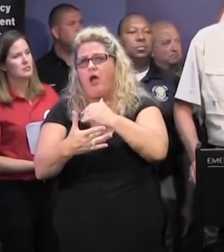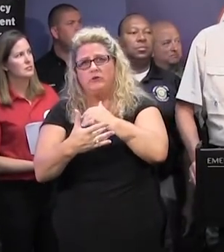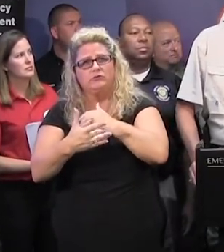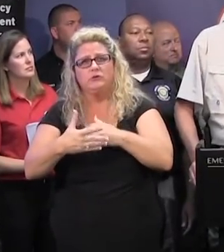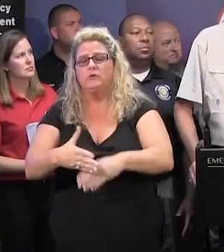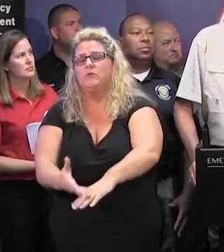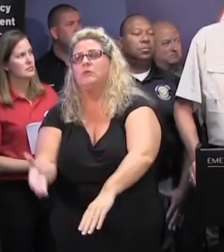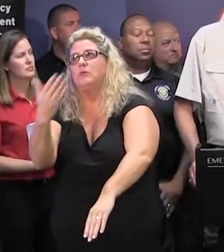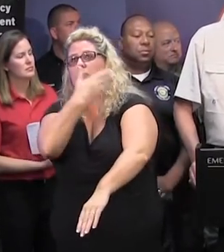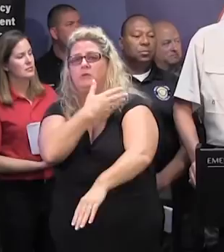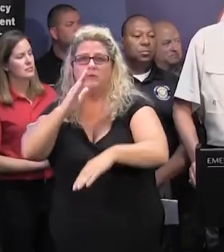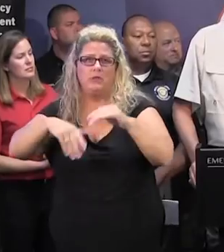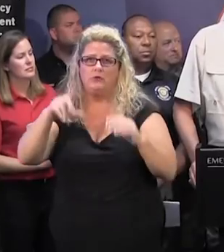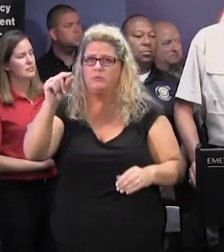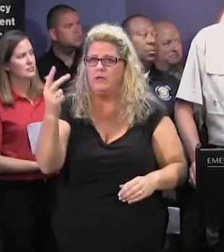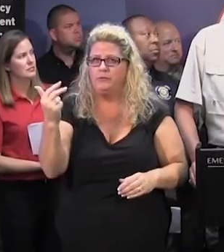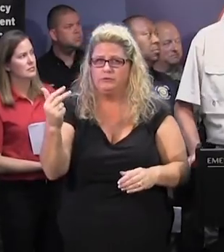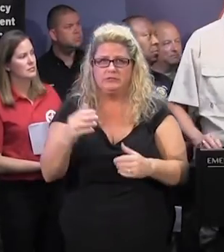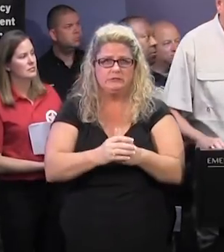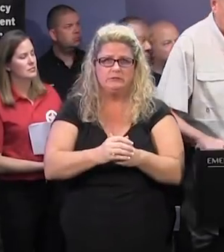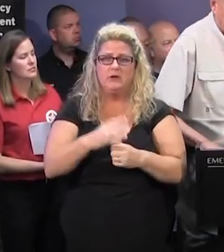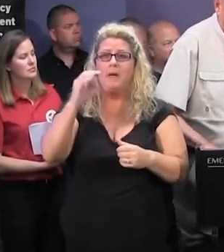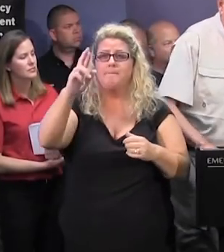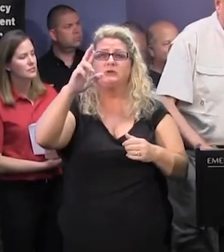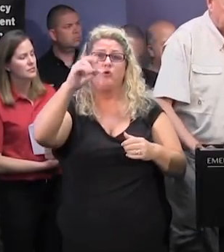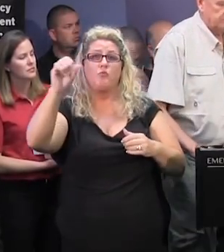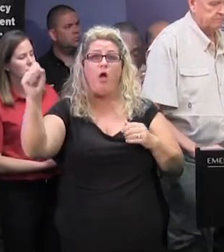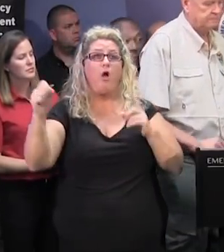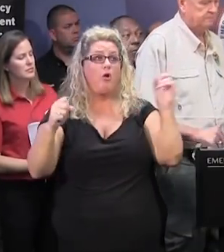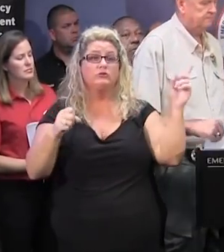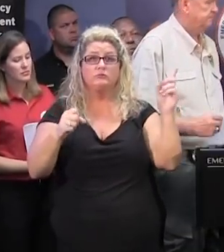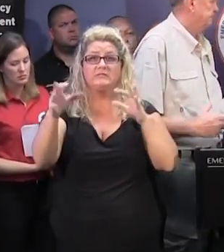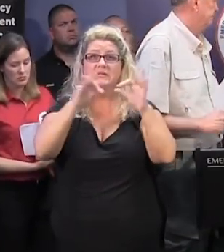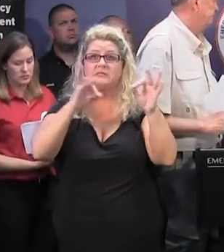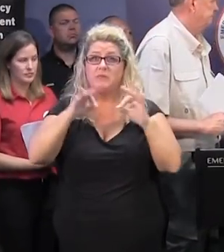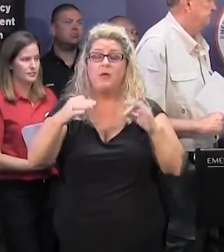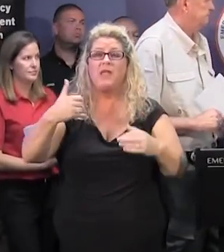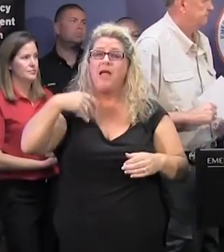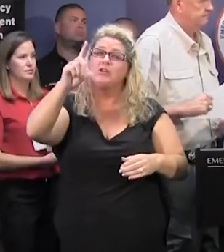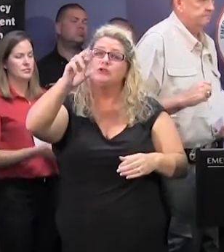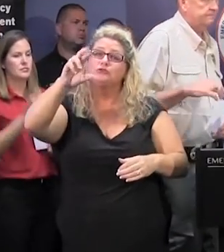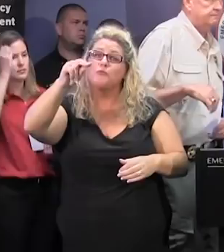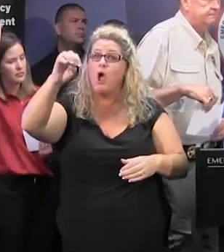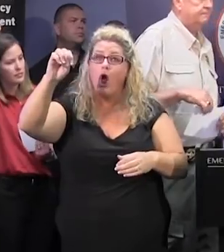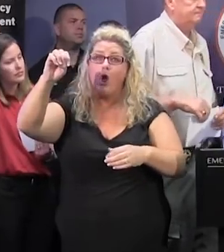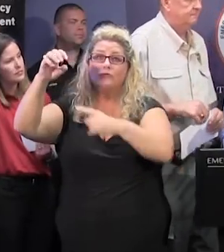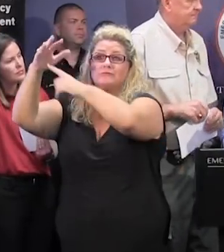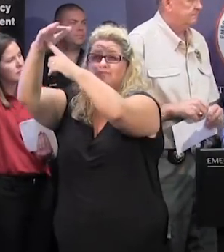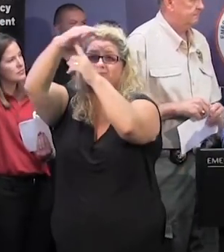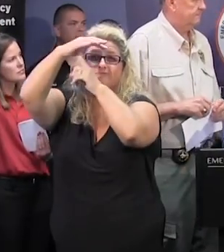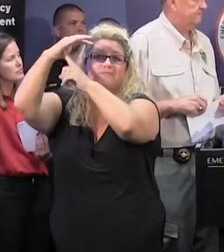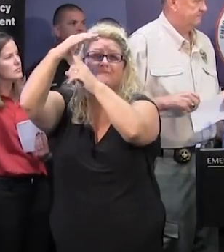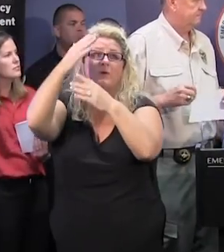before. Wilbur Ross was explaining how Secretary of Commerce, we have drones in the air, have submarines or